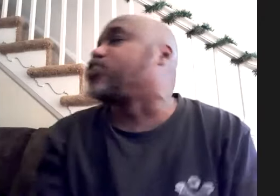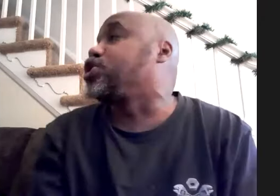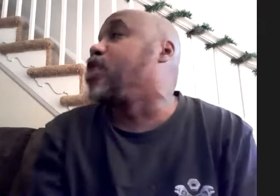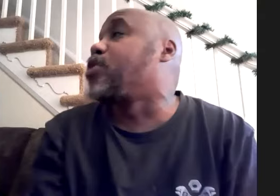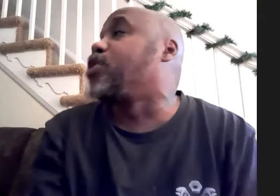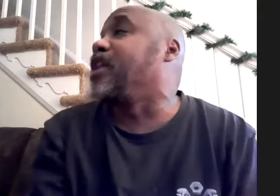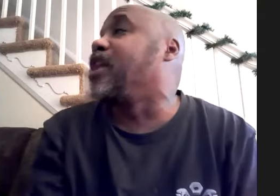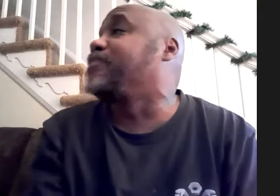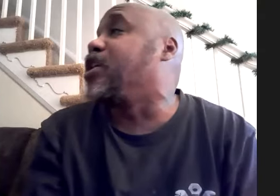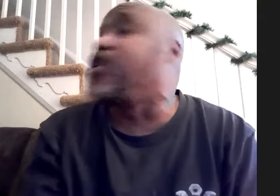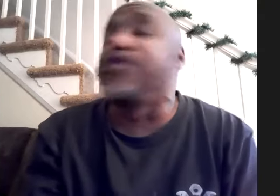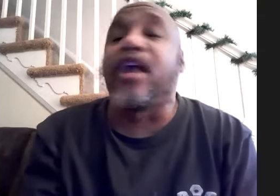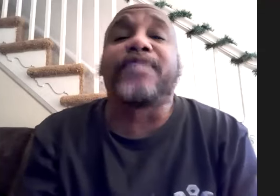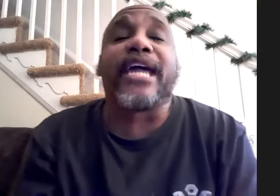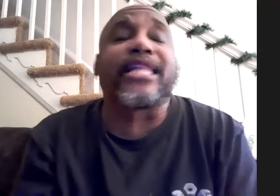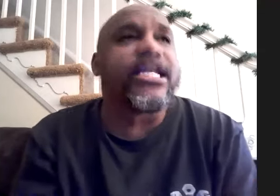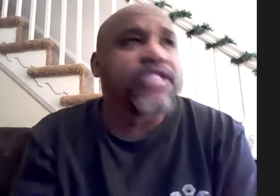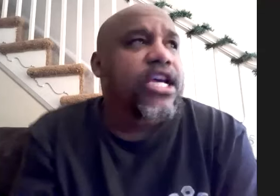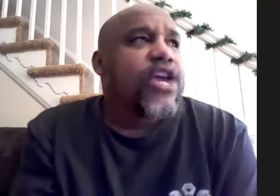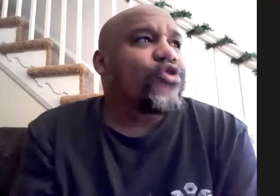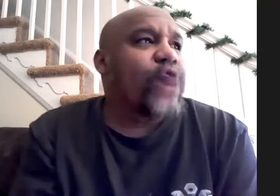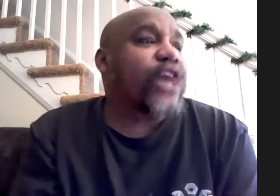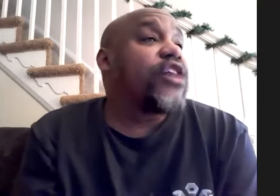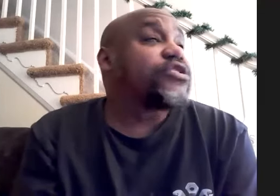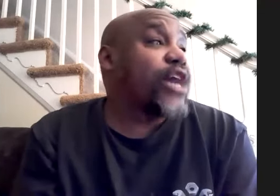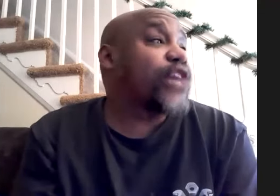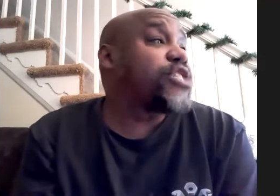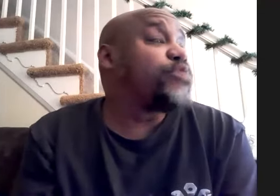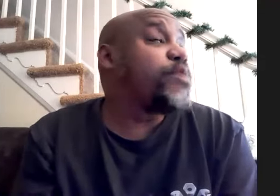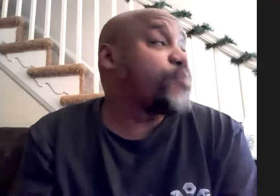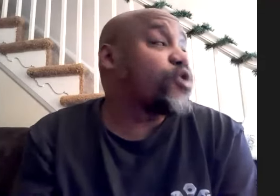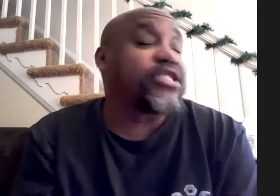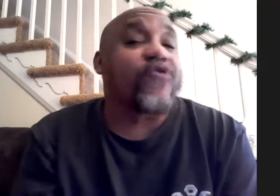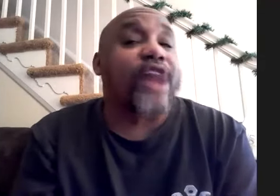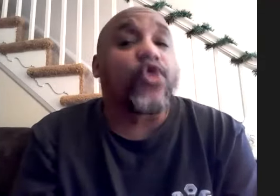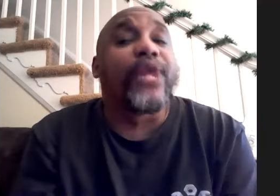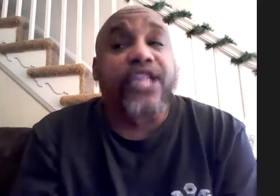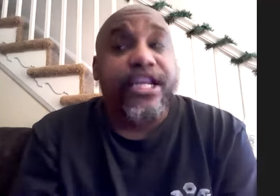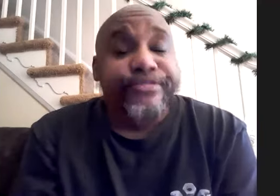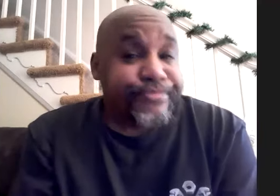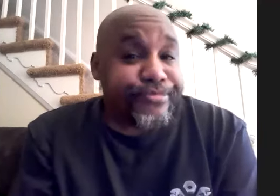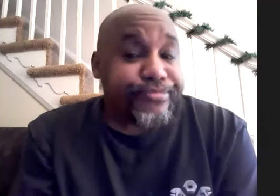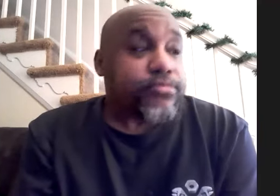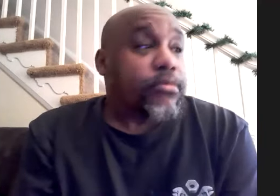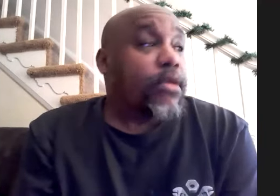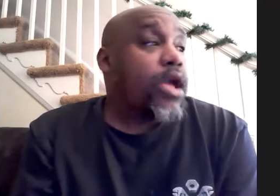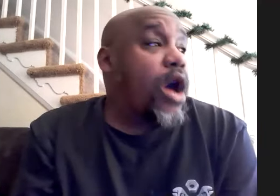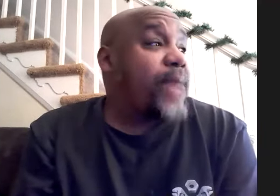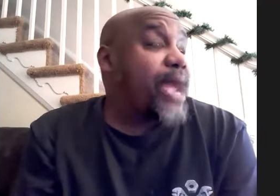slower on the up on the uptake than the record does the record seems to be progressing rather quickly um hammer